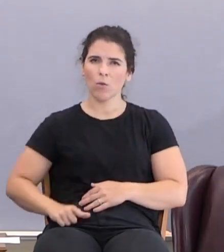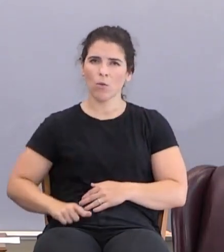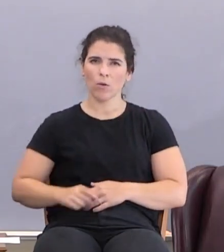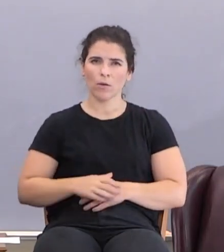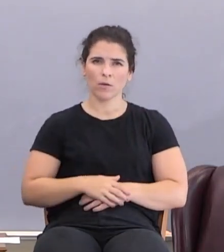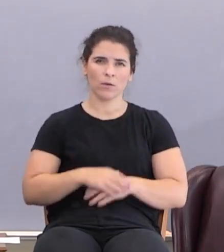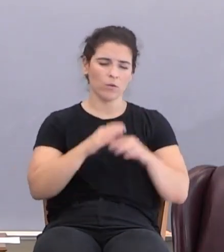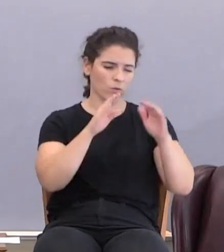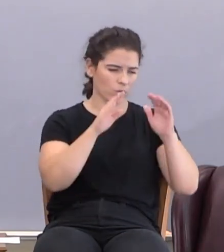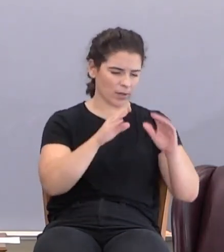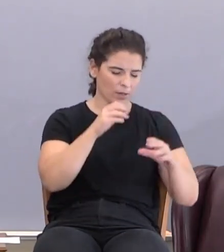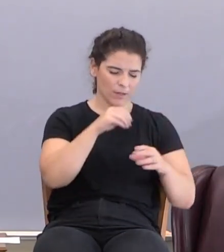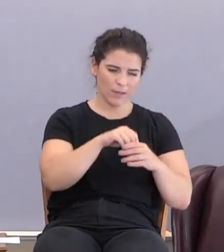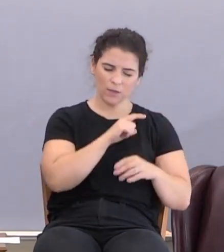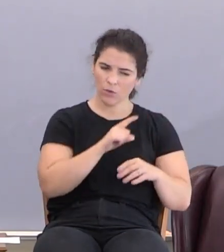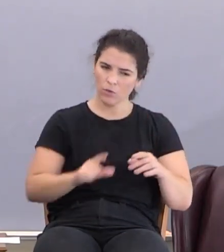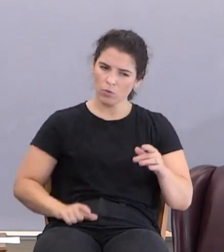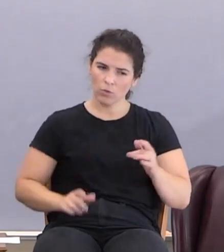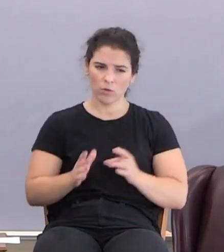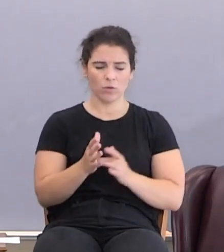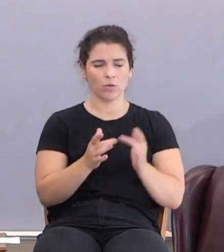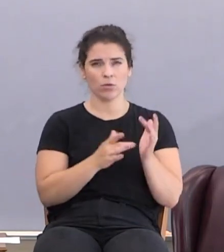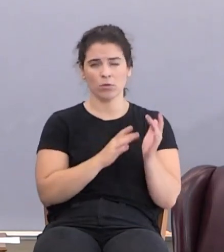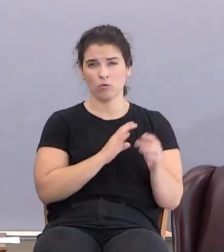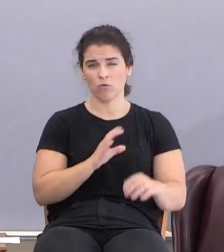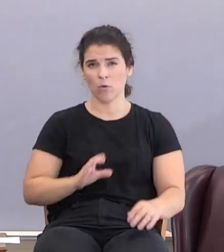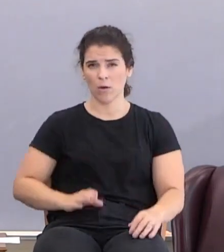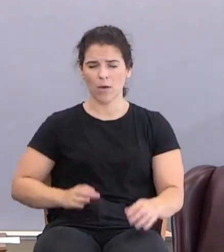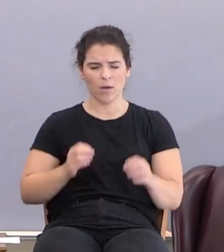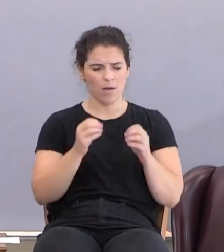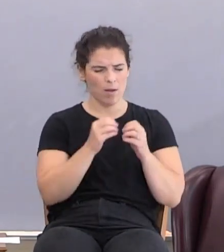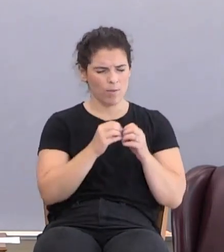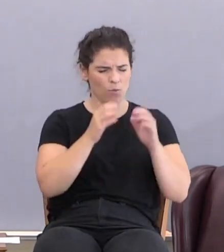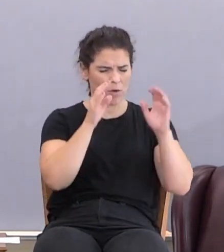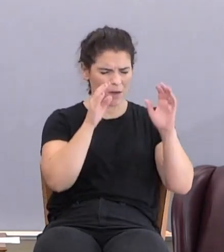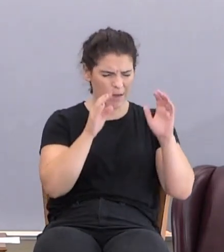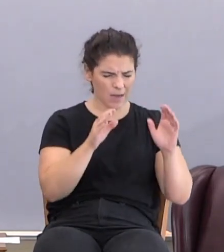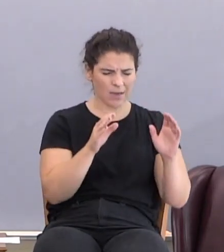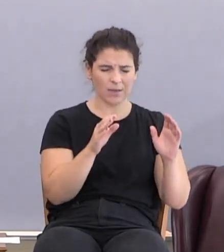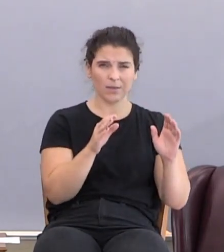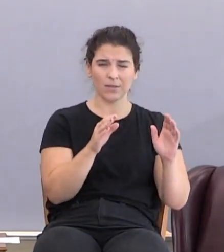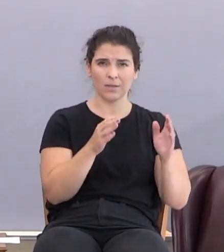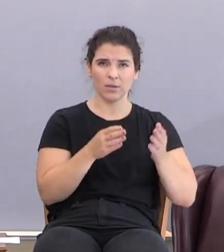excellency in the Lord Jesus Christ, a more excellent